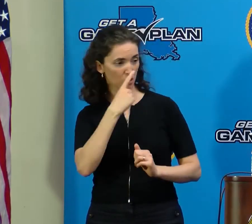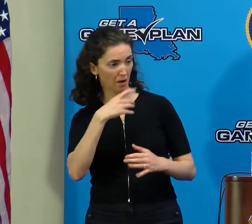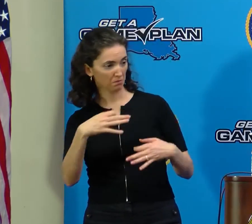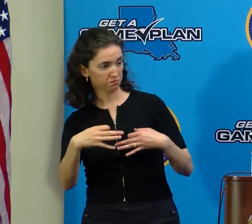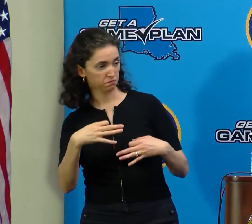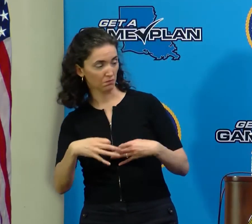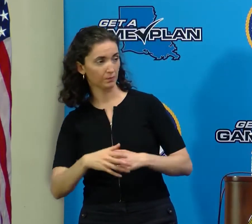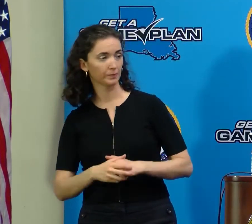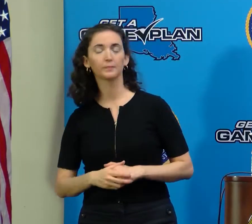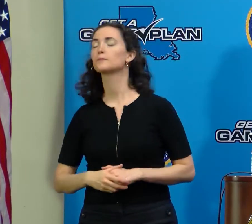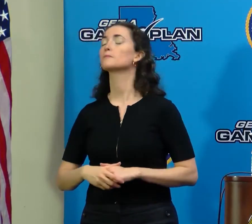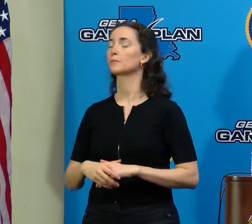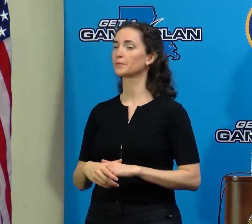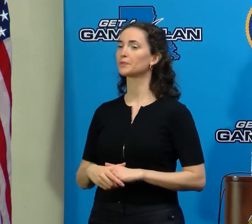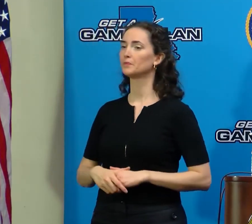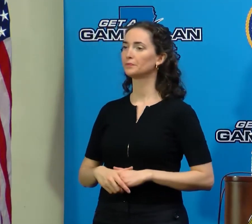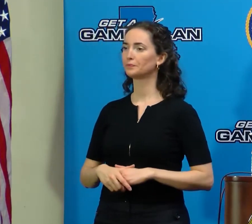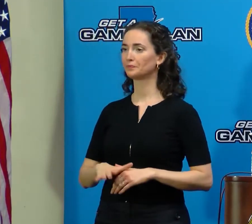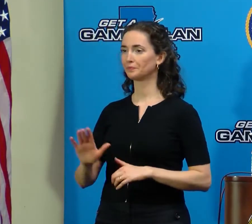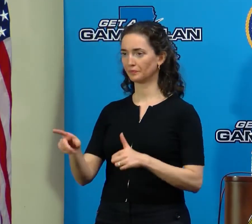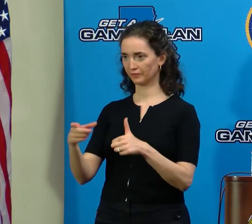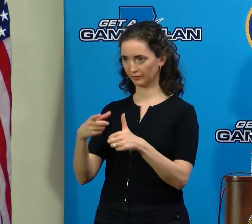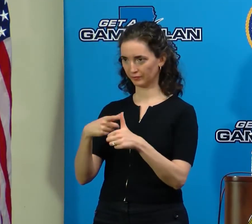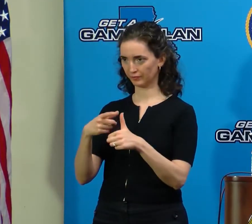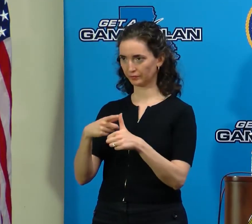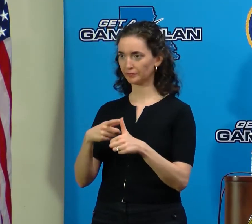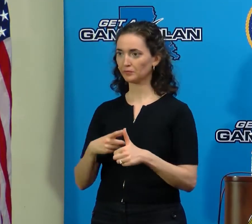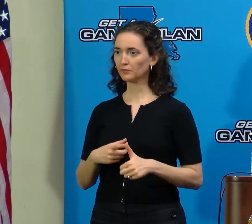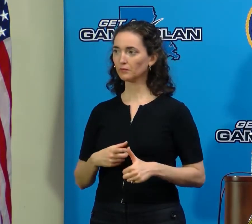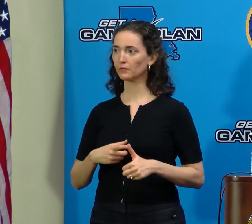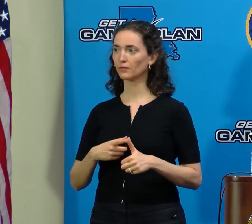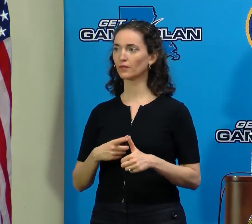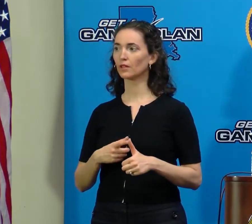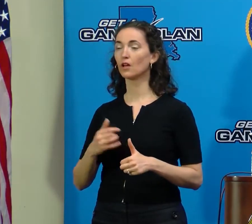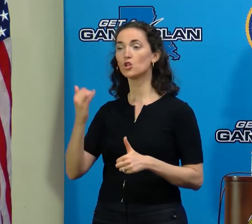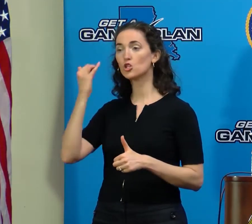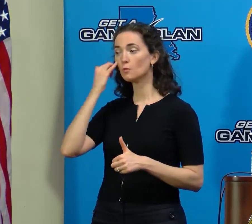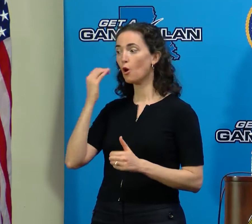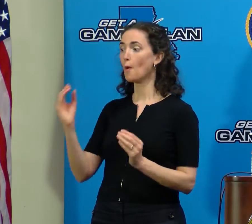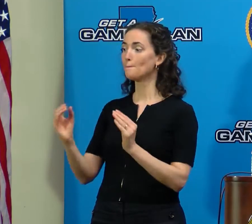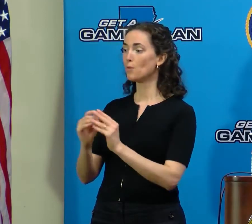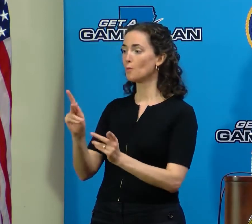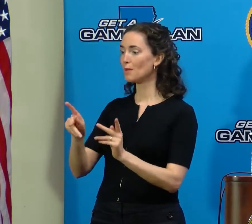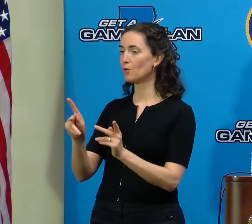Well, first of all, any additional deaths would be unconfirmed.